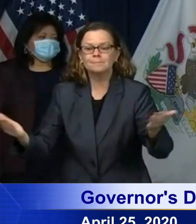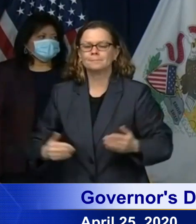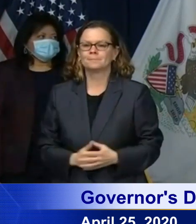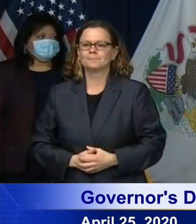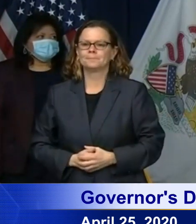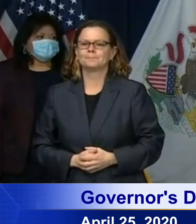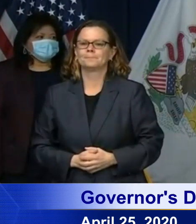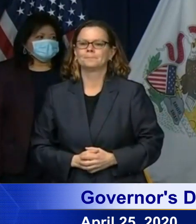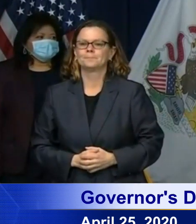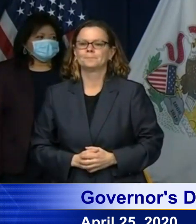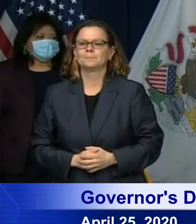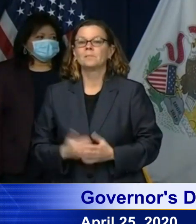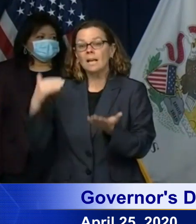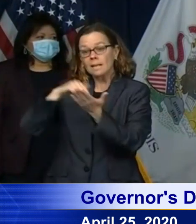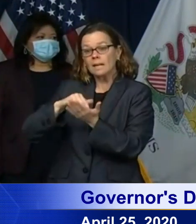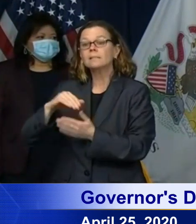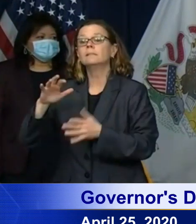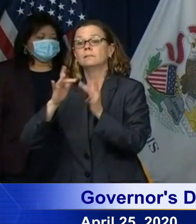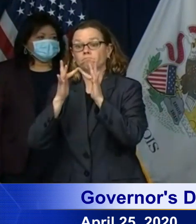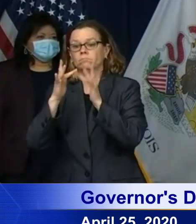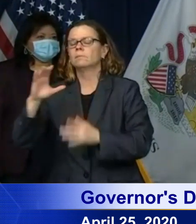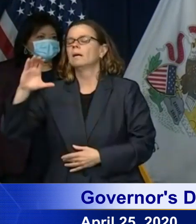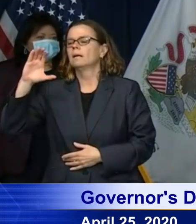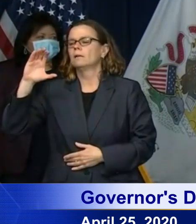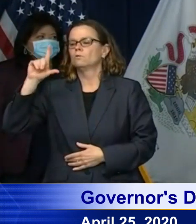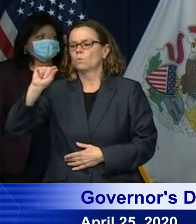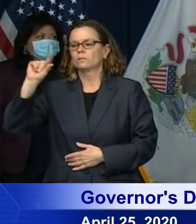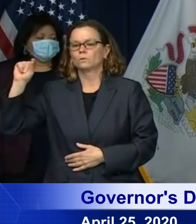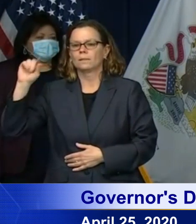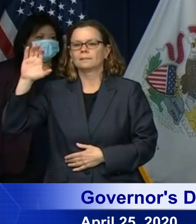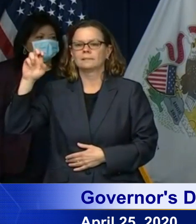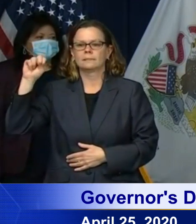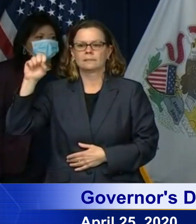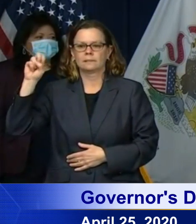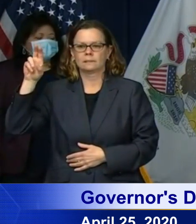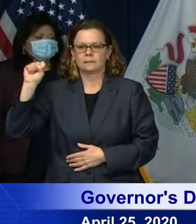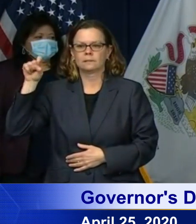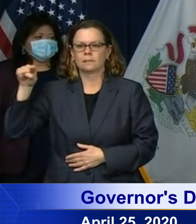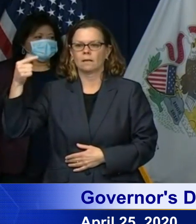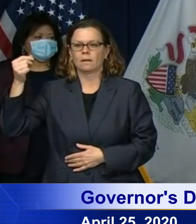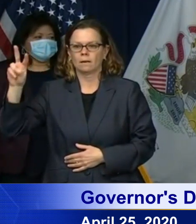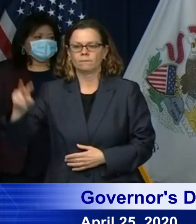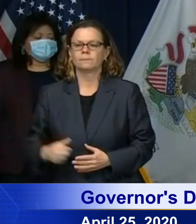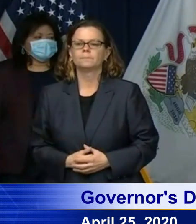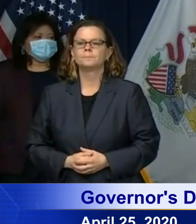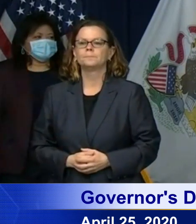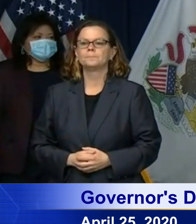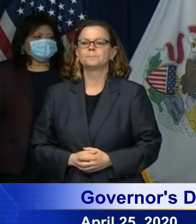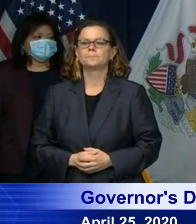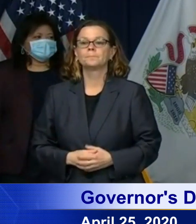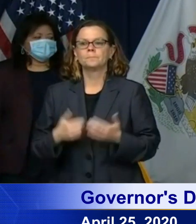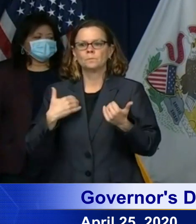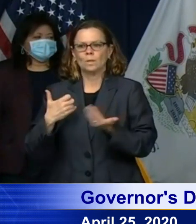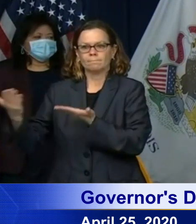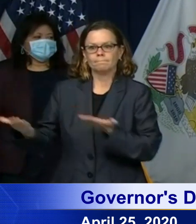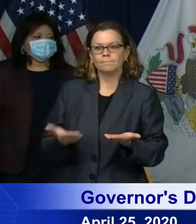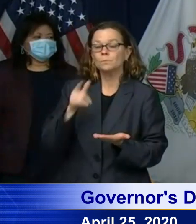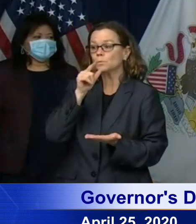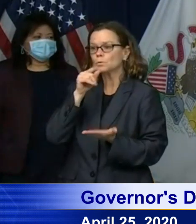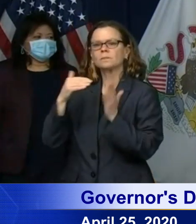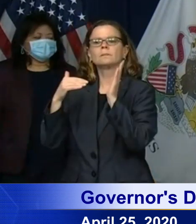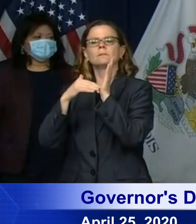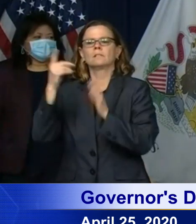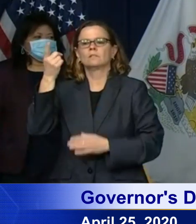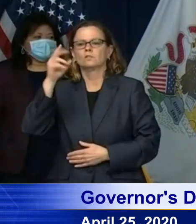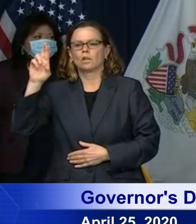joined by dr angela cedeno a clinical psychologist and executive director of the kedzy center to